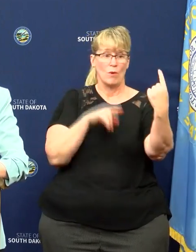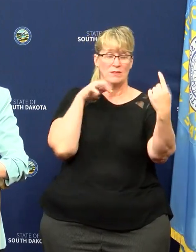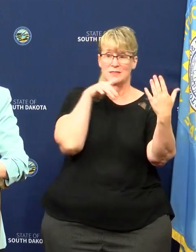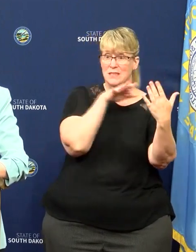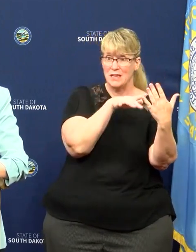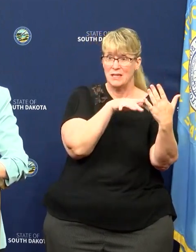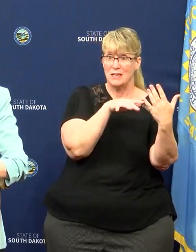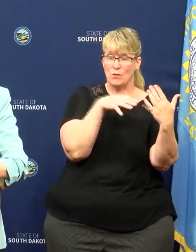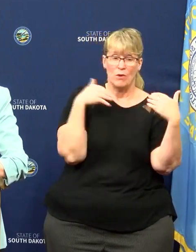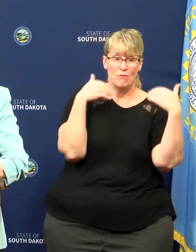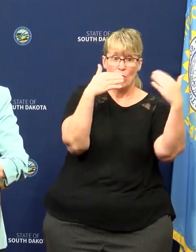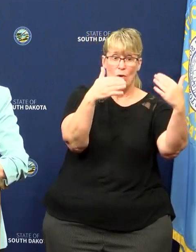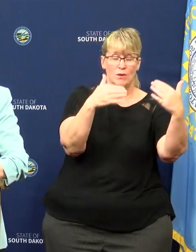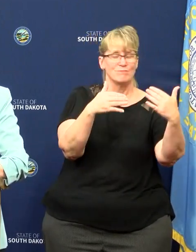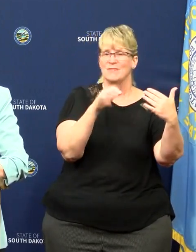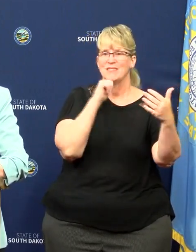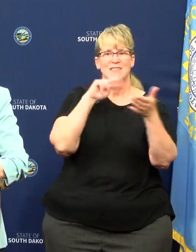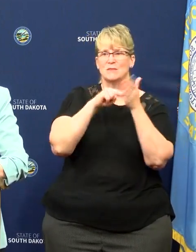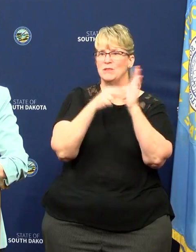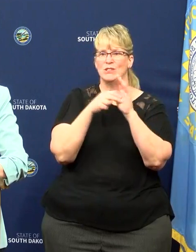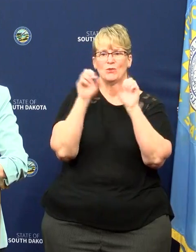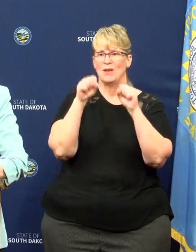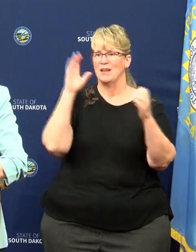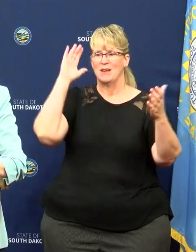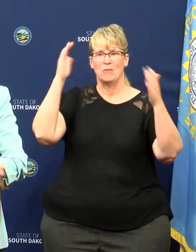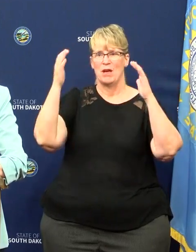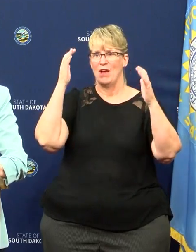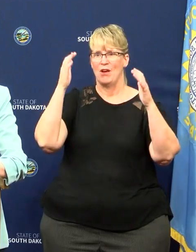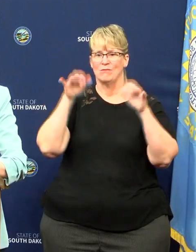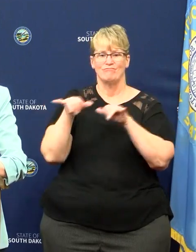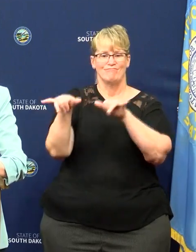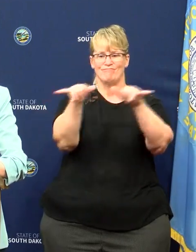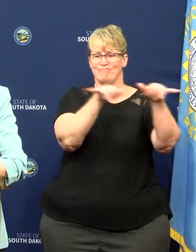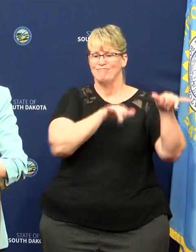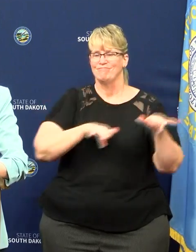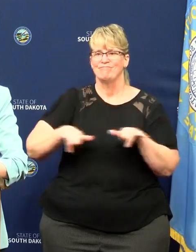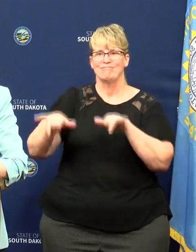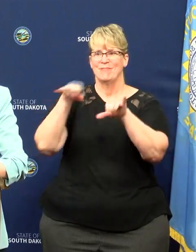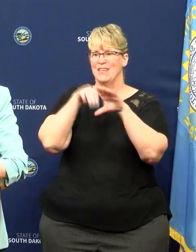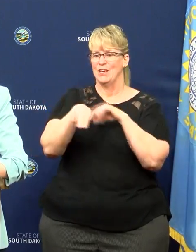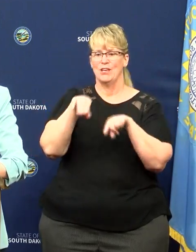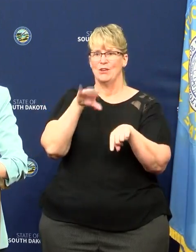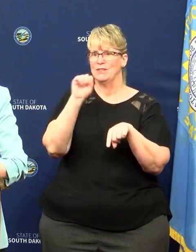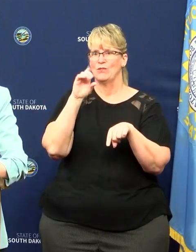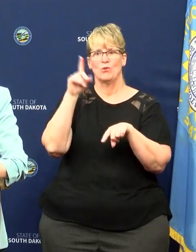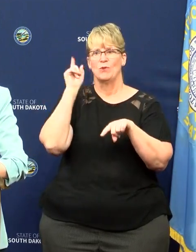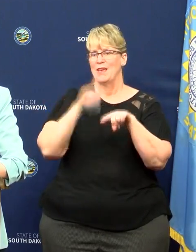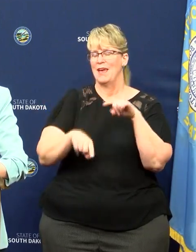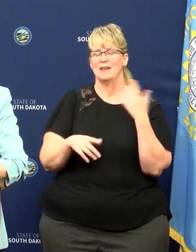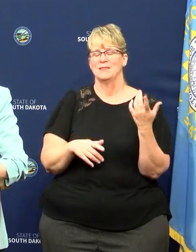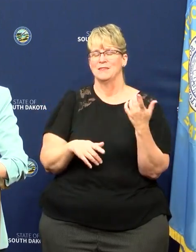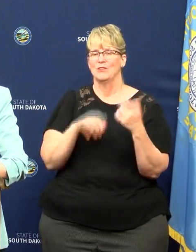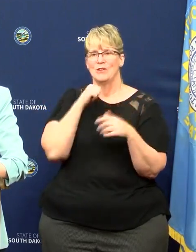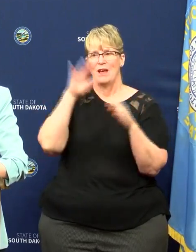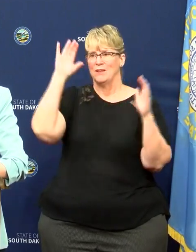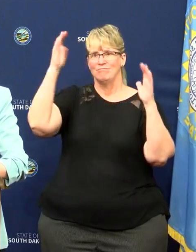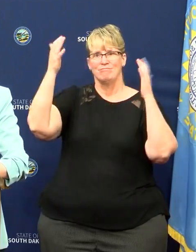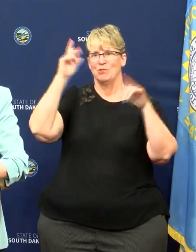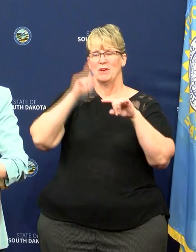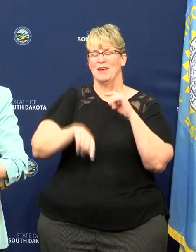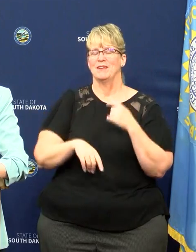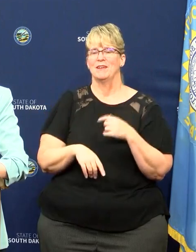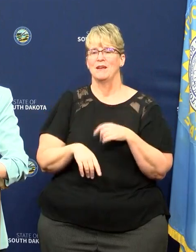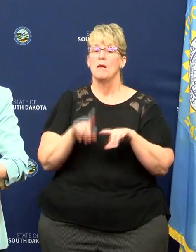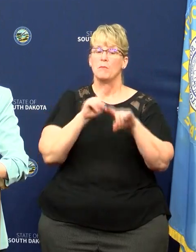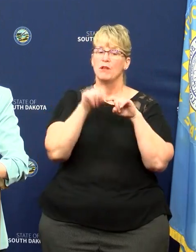not moving forward doesn't mean it's necessarily comparable to the study as it is in South Dakota. But, you know, again, we will be looking